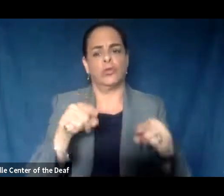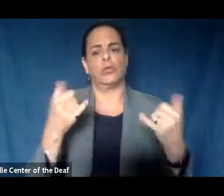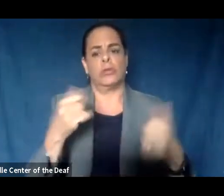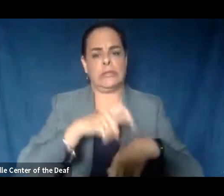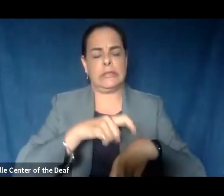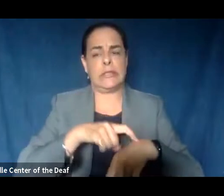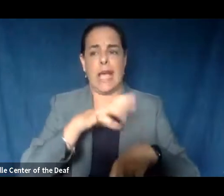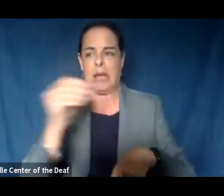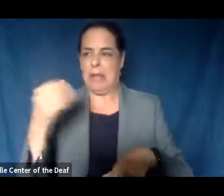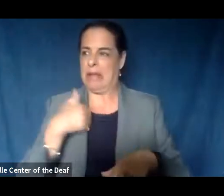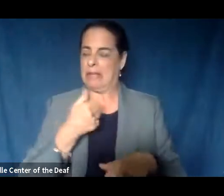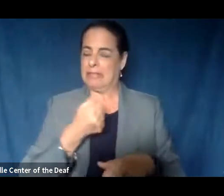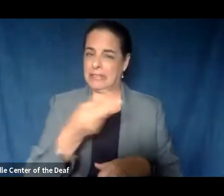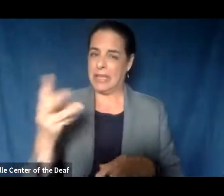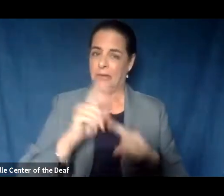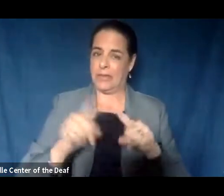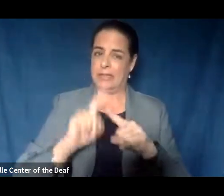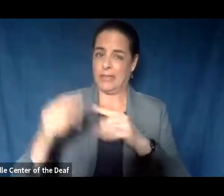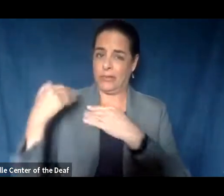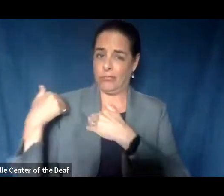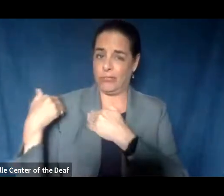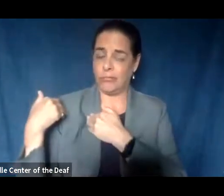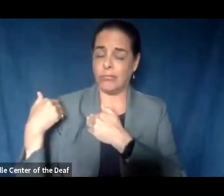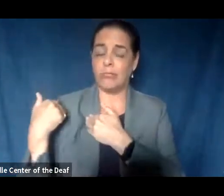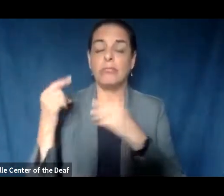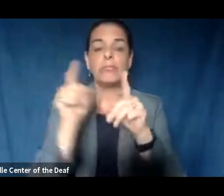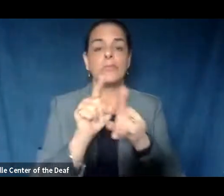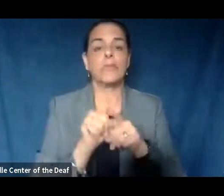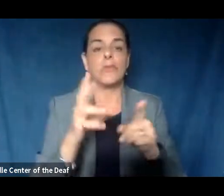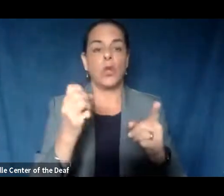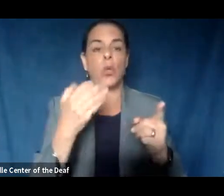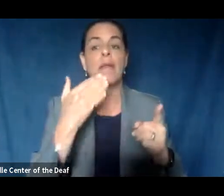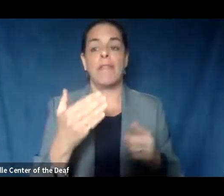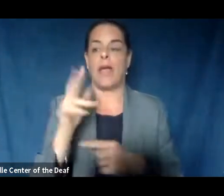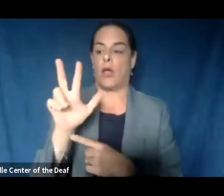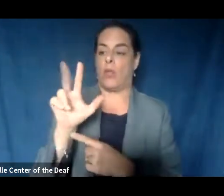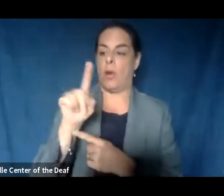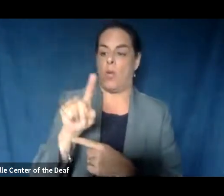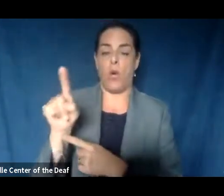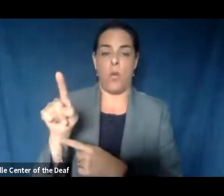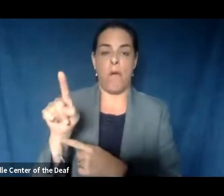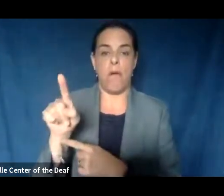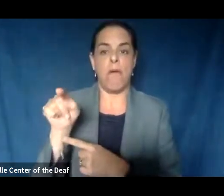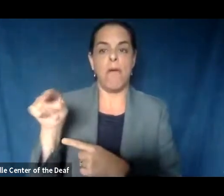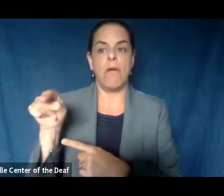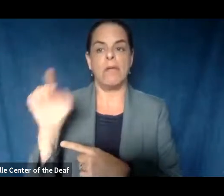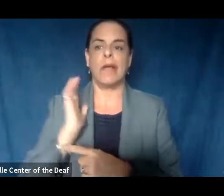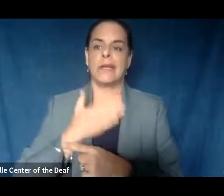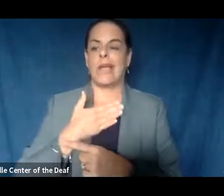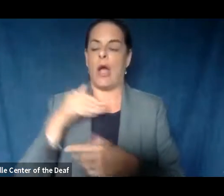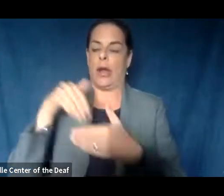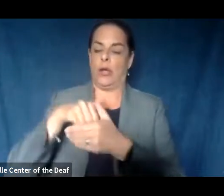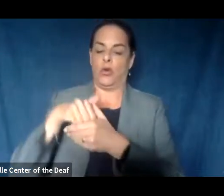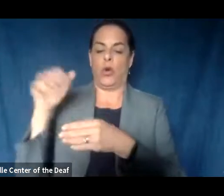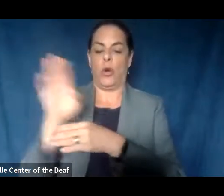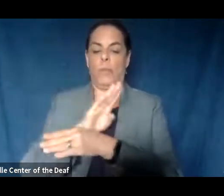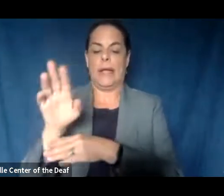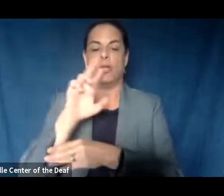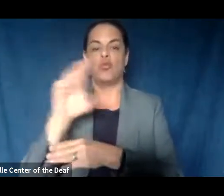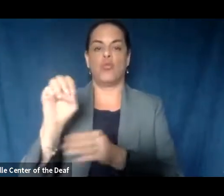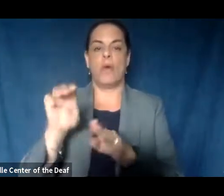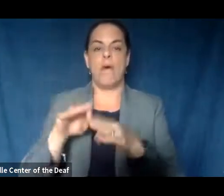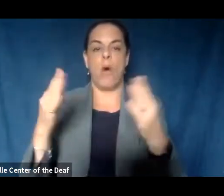different responsibilities. Additionally, we'd like to thank 311, our internal business reopening team, the county